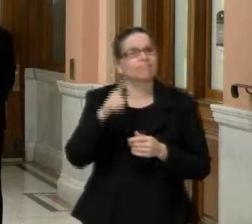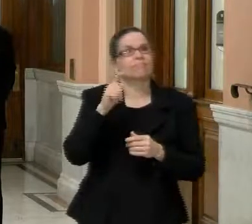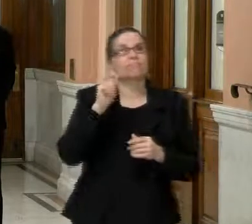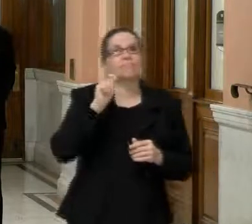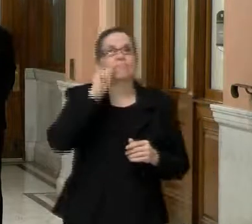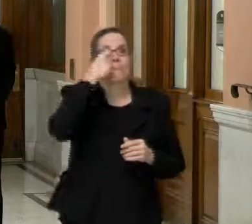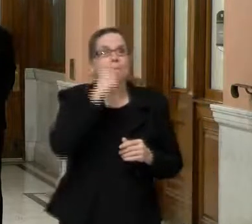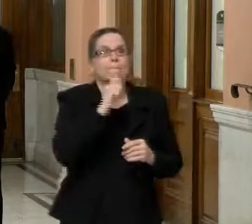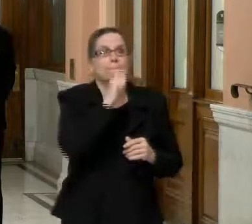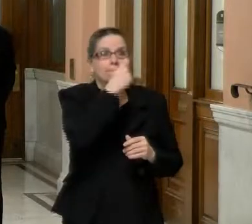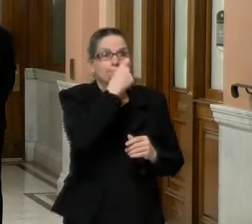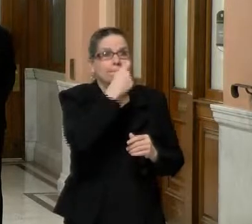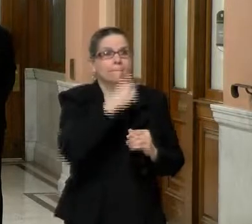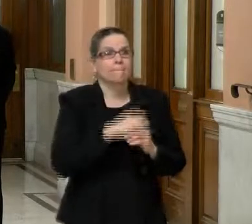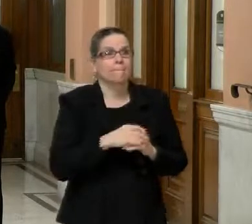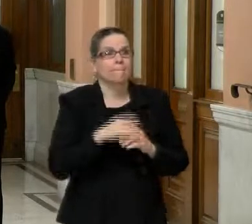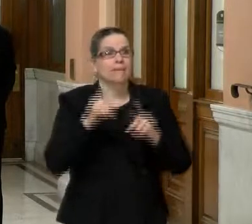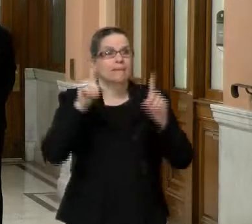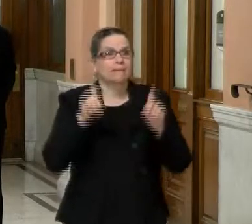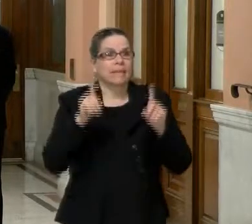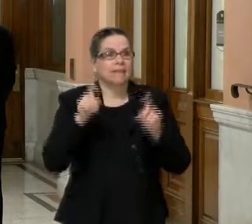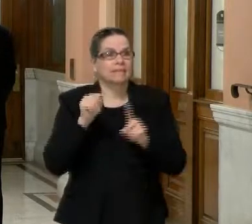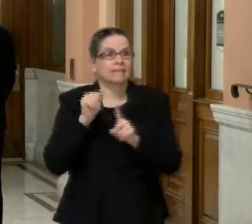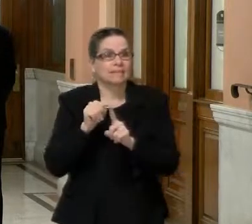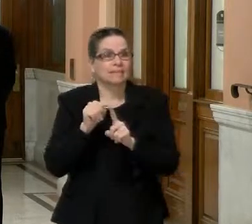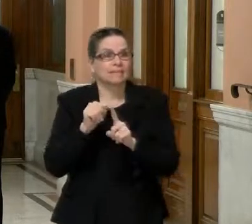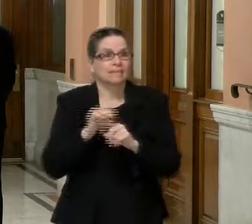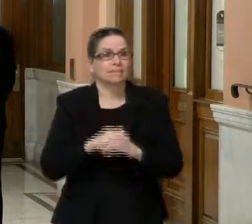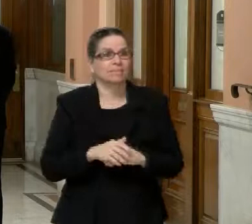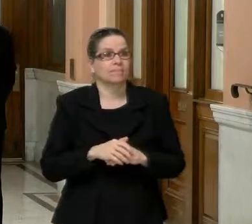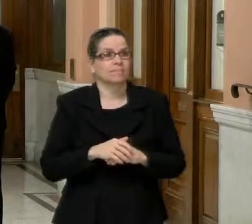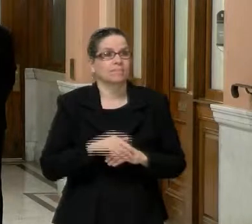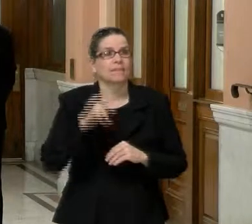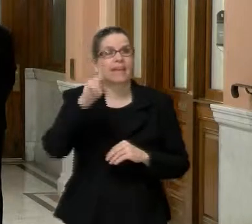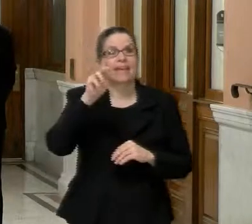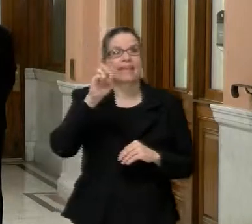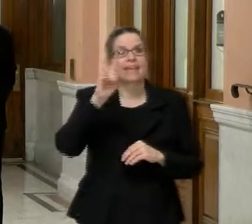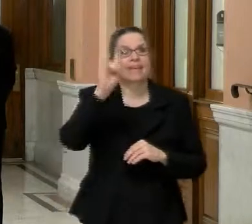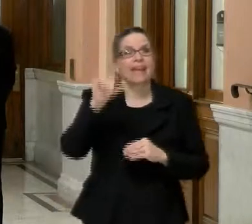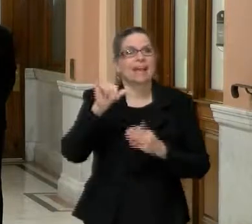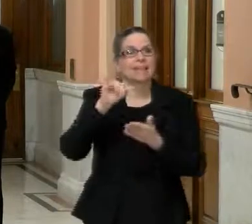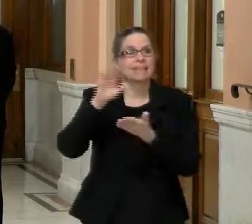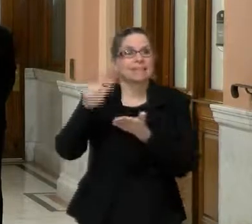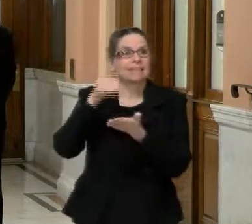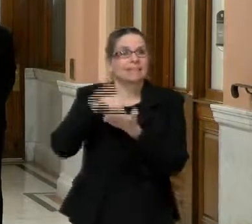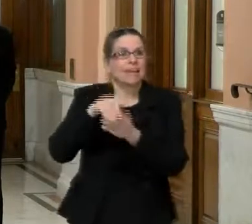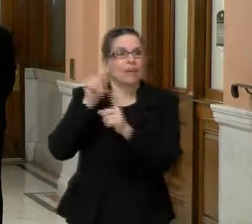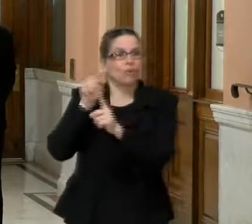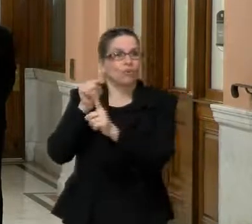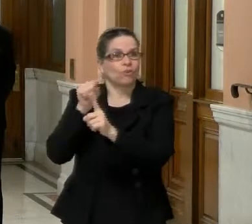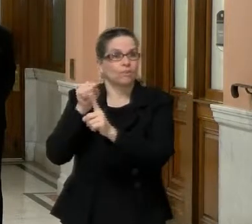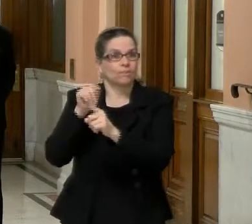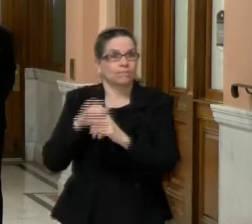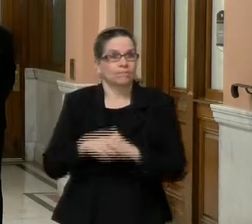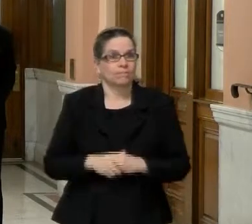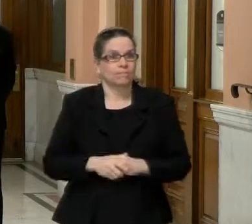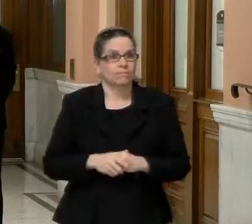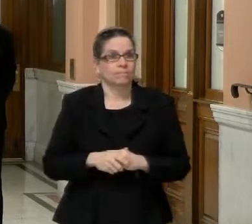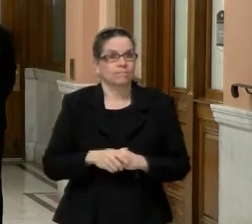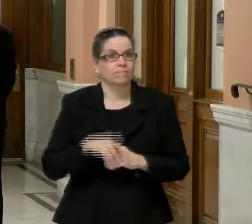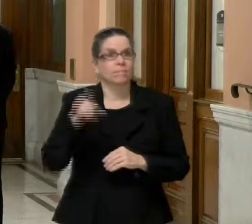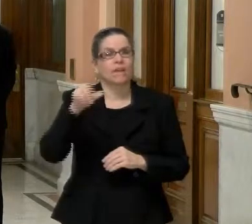for the EMK Center, it was, uh, 35% this week. For, uh, Family Health Center was 22%.